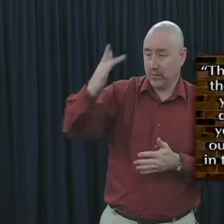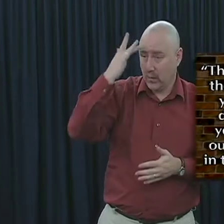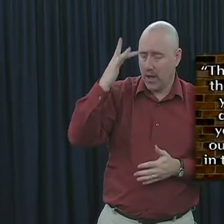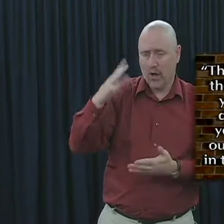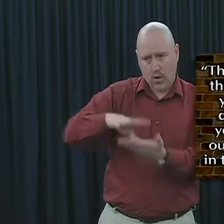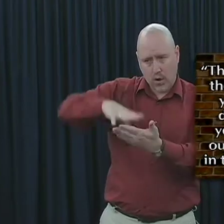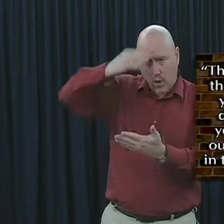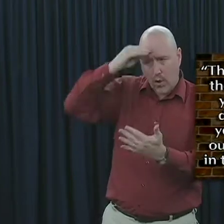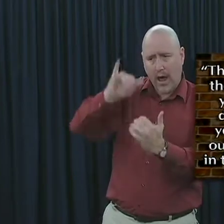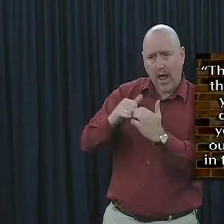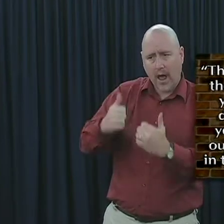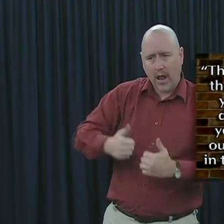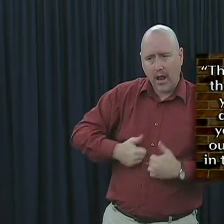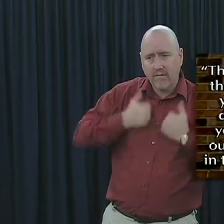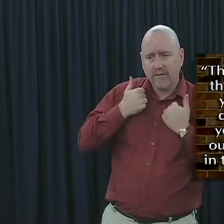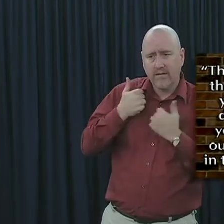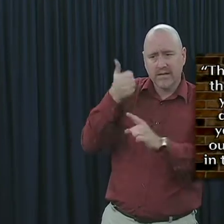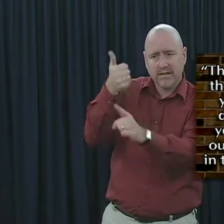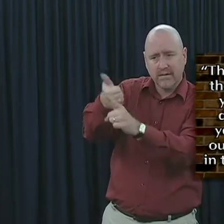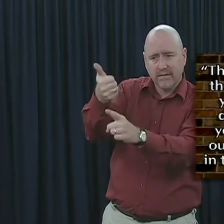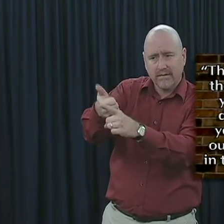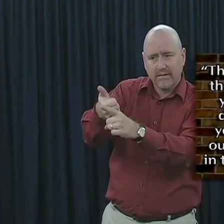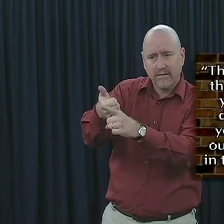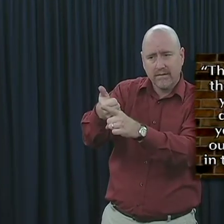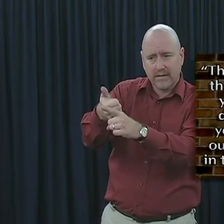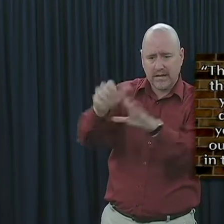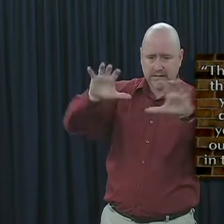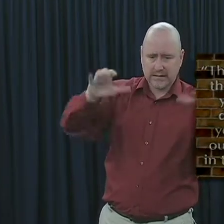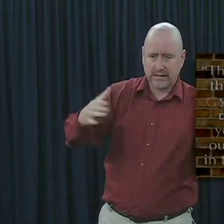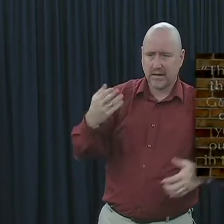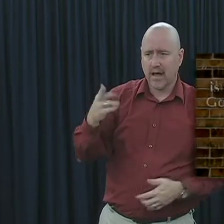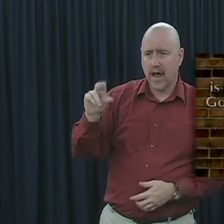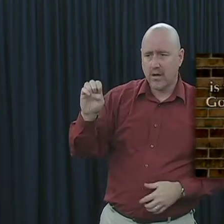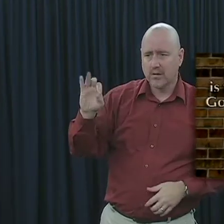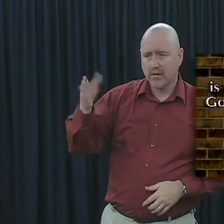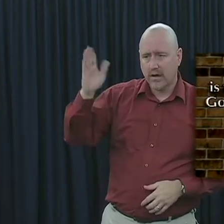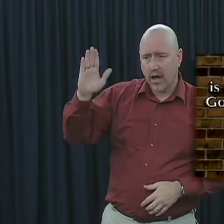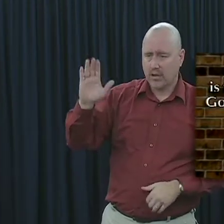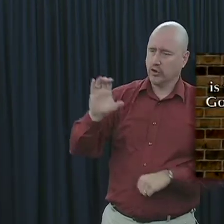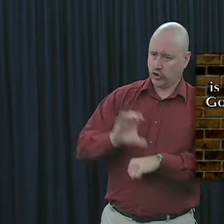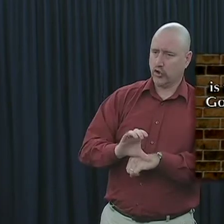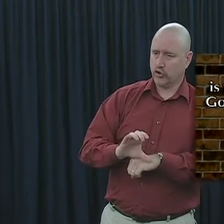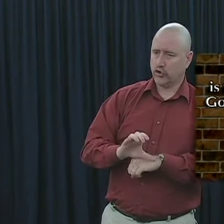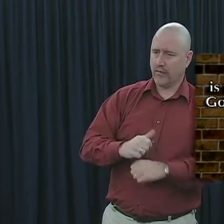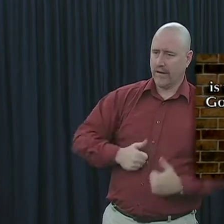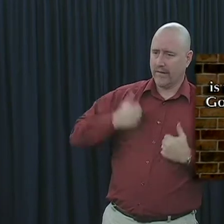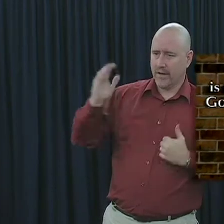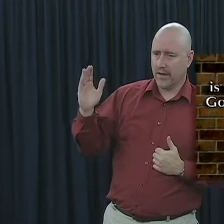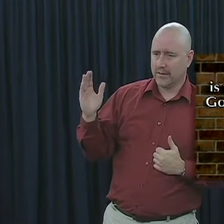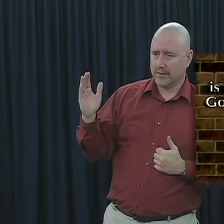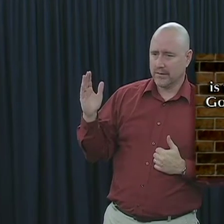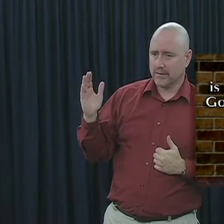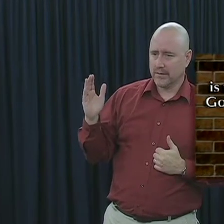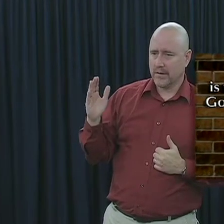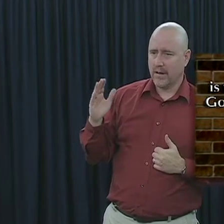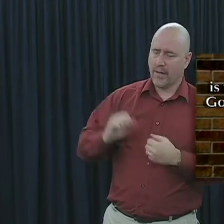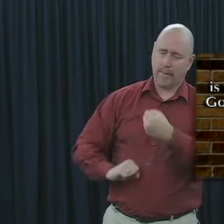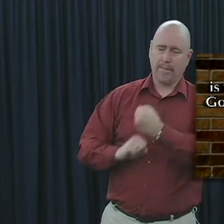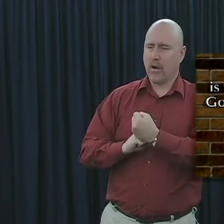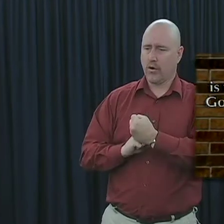know how you ought to conduct yourself in the house of God, which is the church of the living God, the pillar and ground of